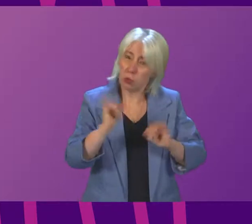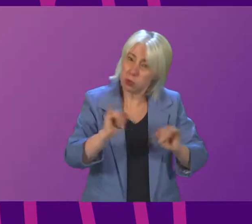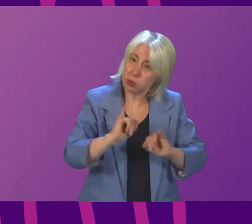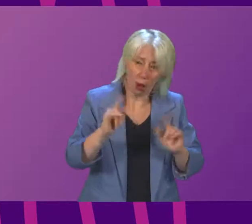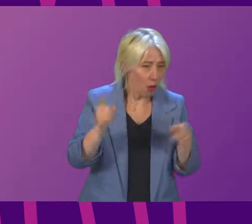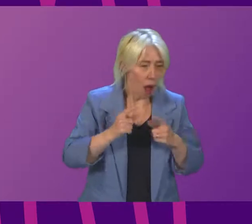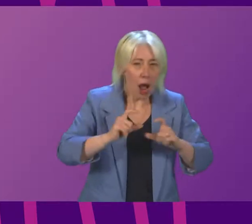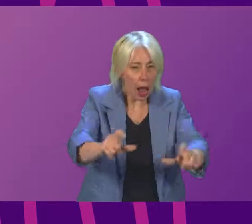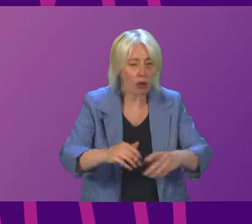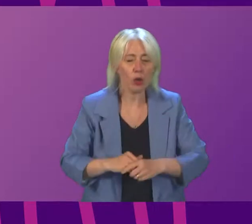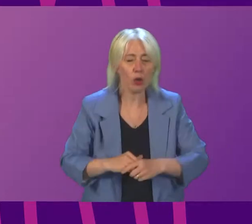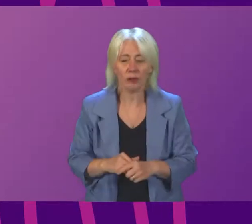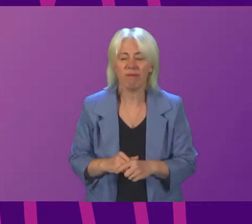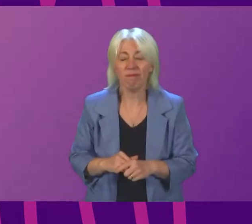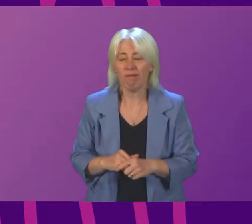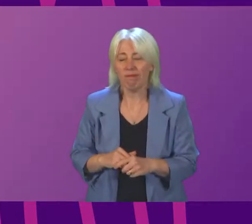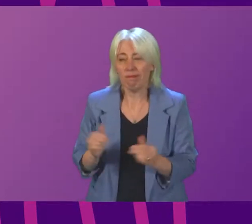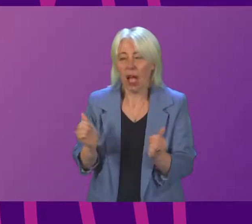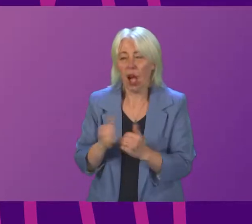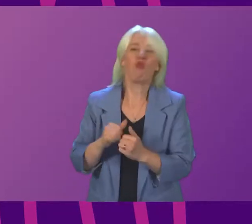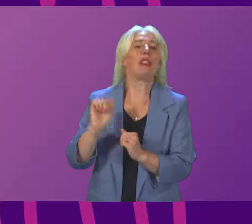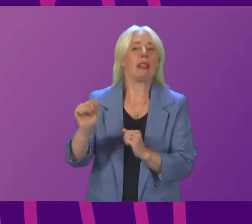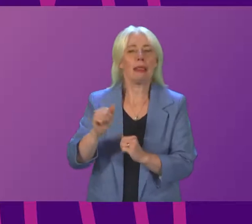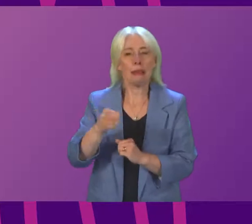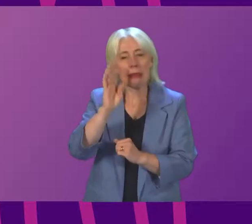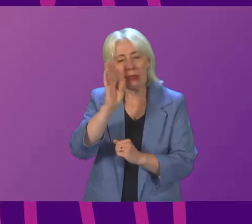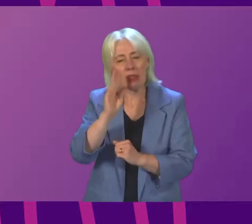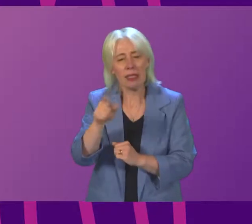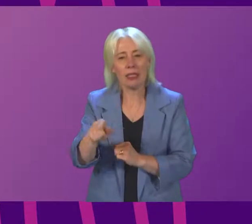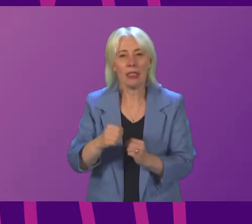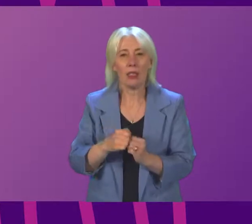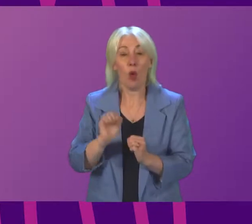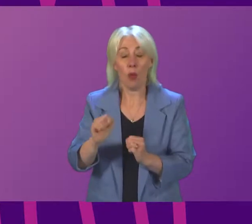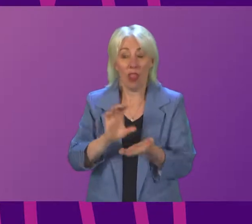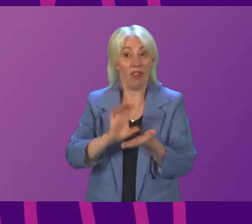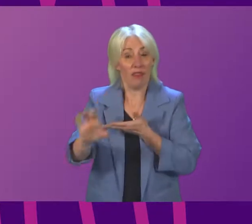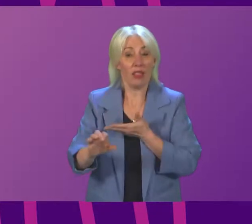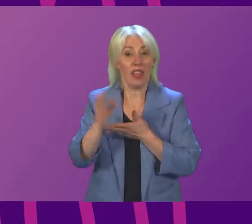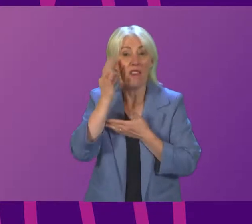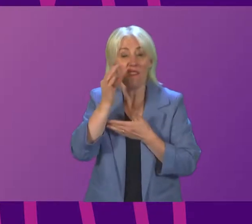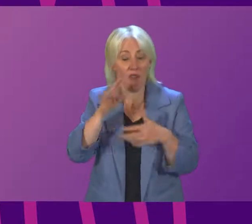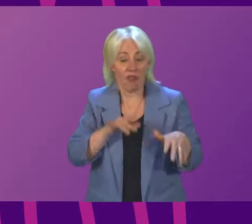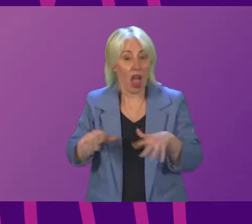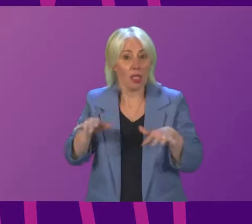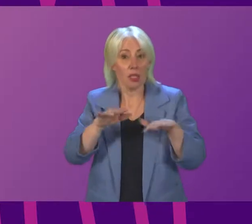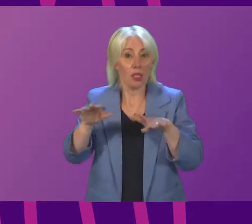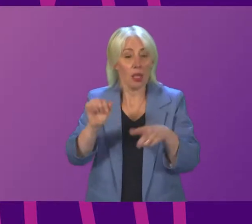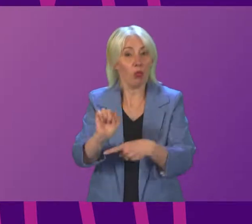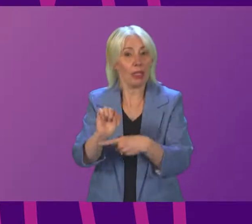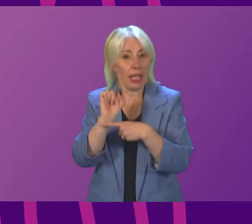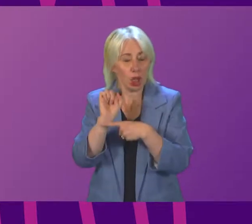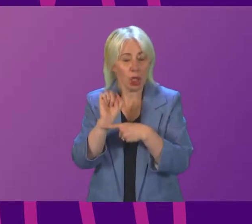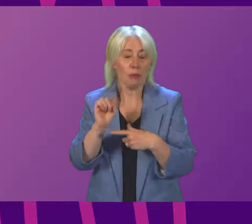Mr Smith raises, and in the nature of flood prevention scheme funding, as Mr Smith's question highlights, inevitably